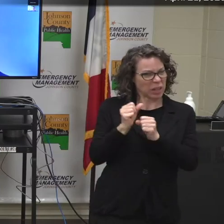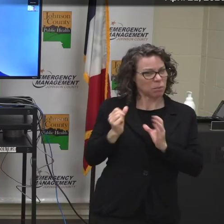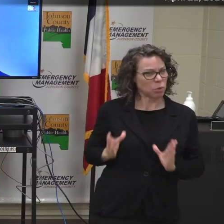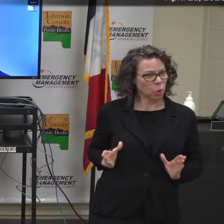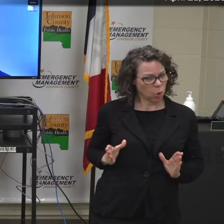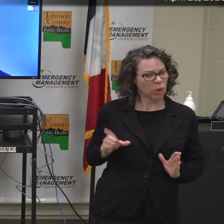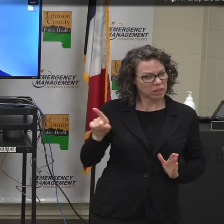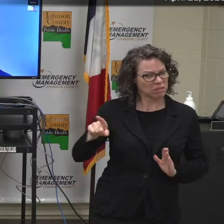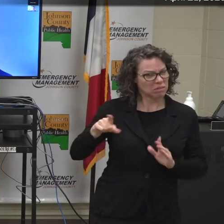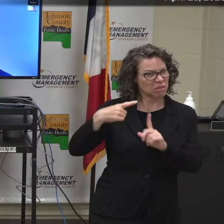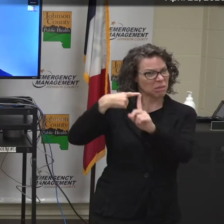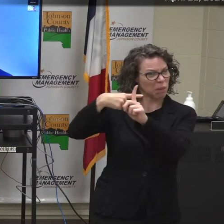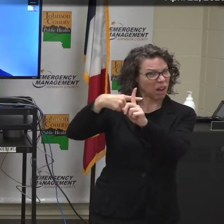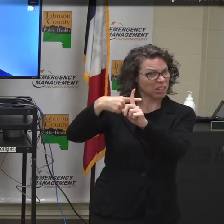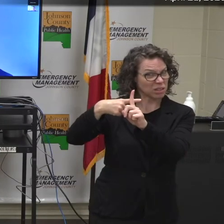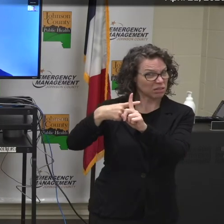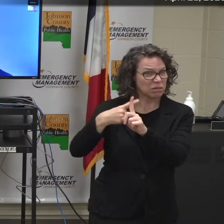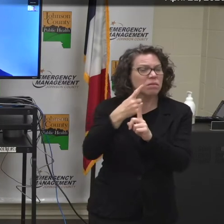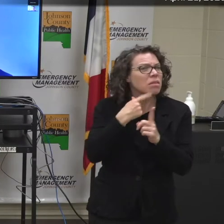their health outcomes?